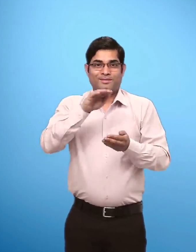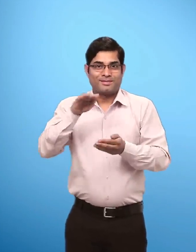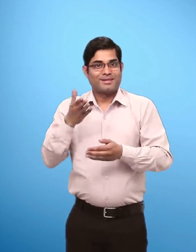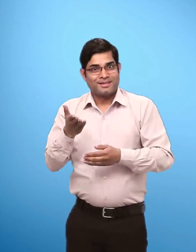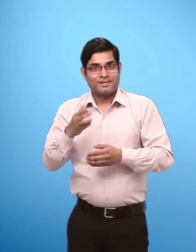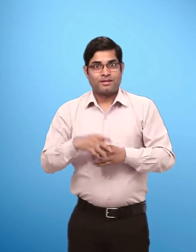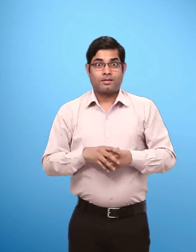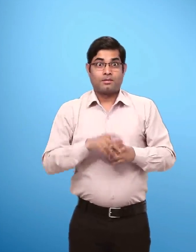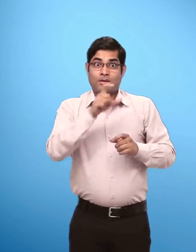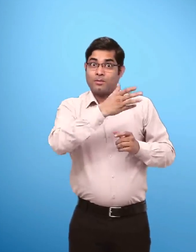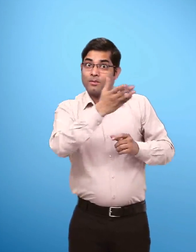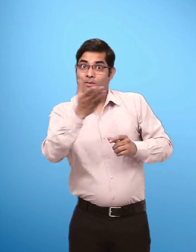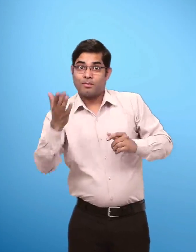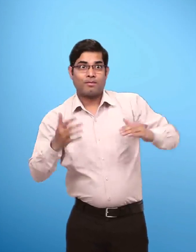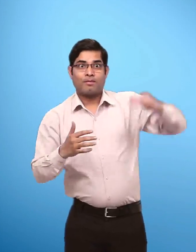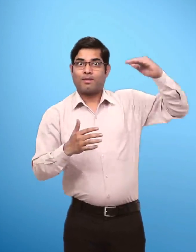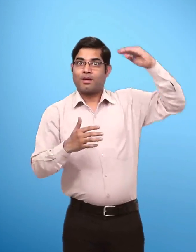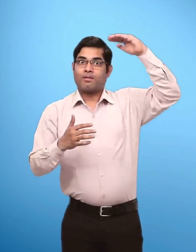Dwarf Than average persons